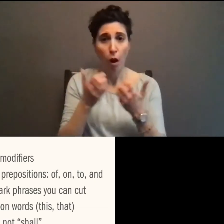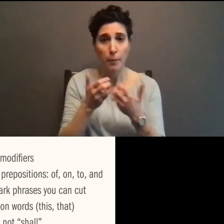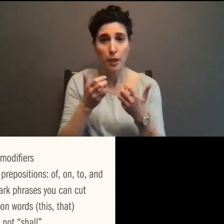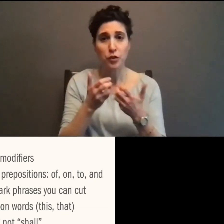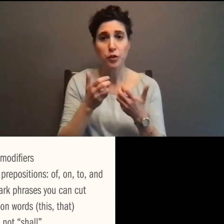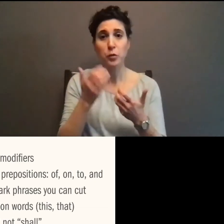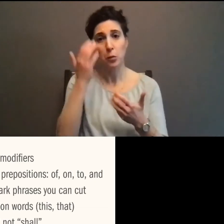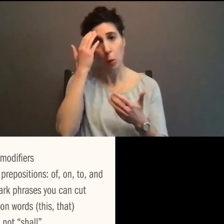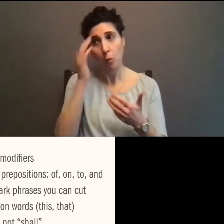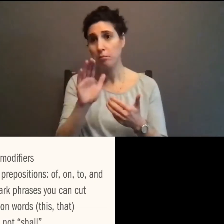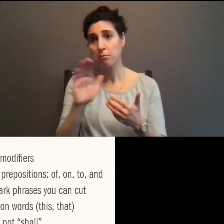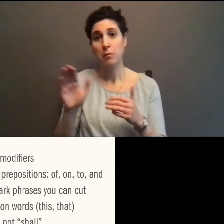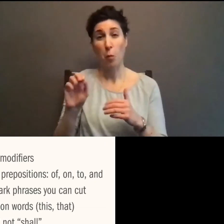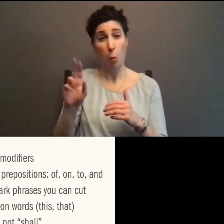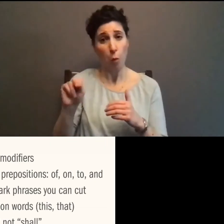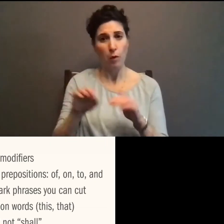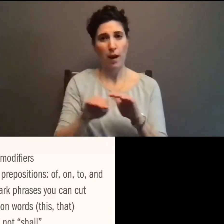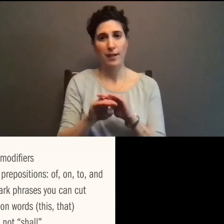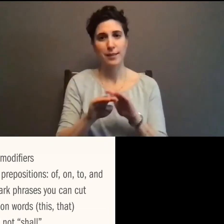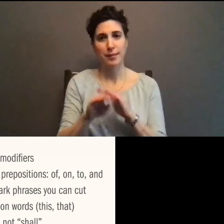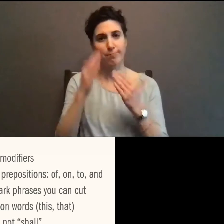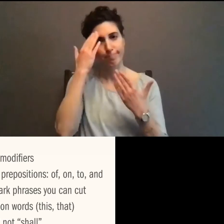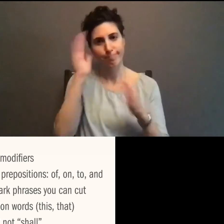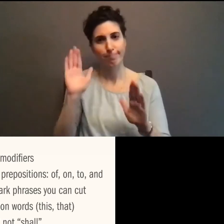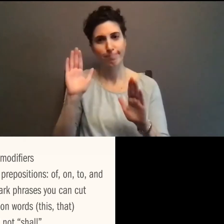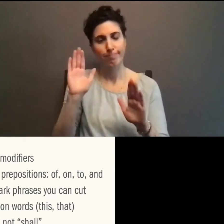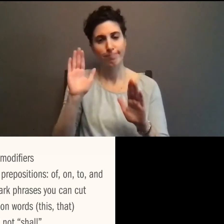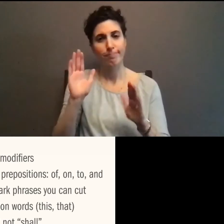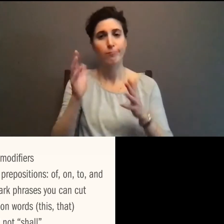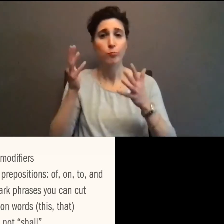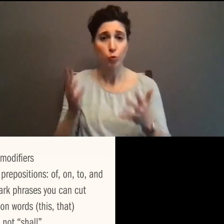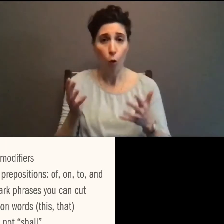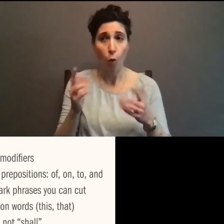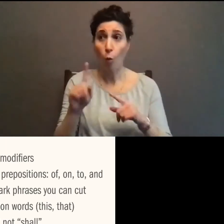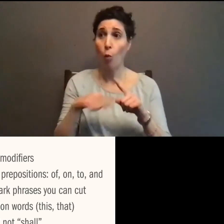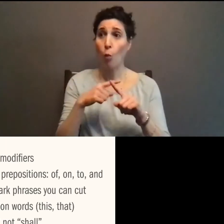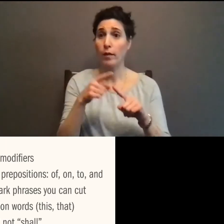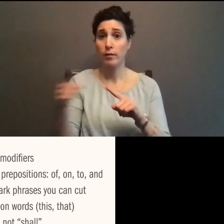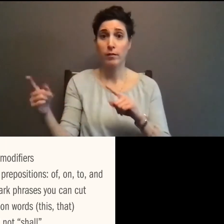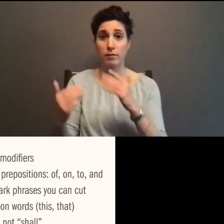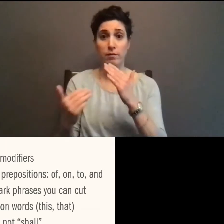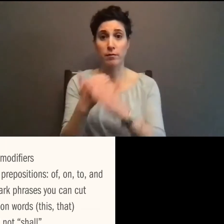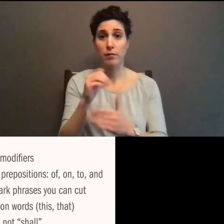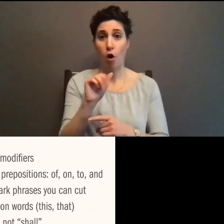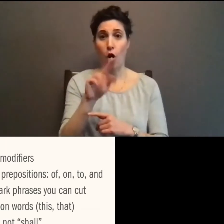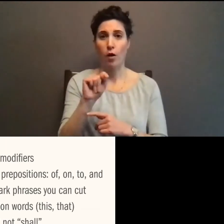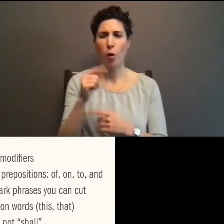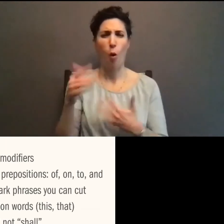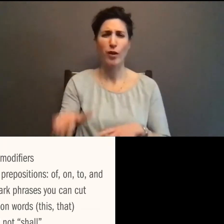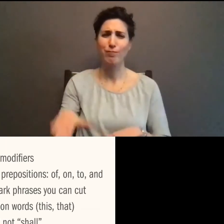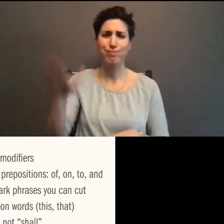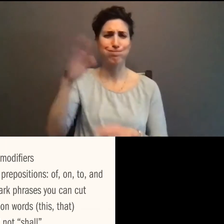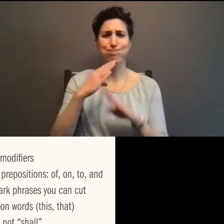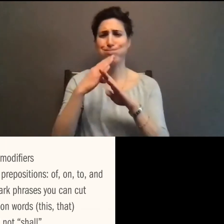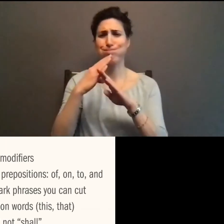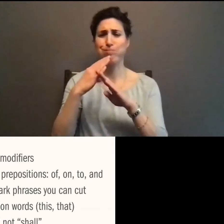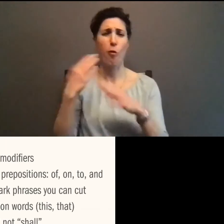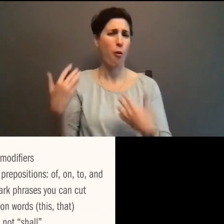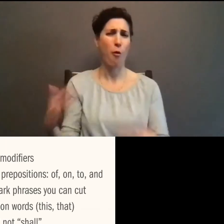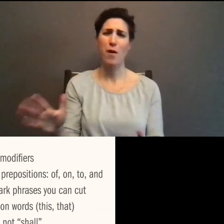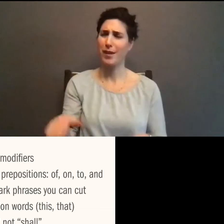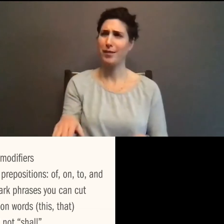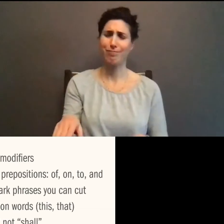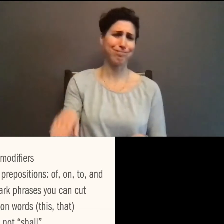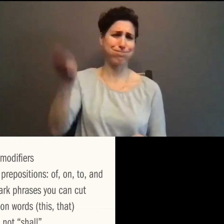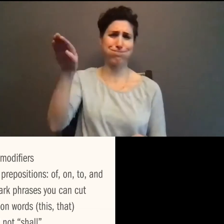for them. And, uh, so when people are coming into the art sector with those barriers, there's